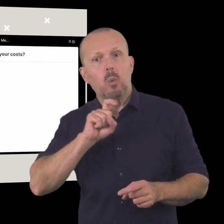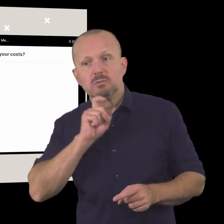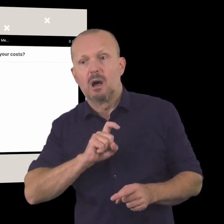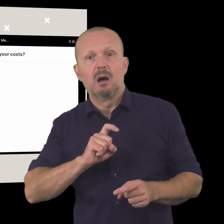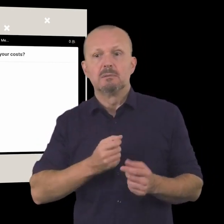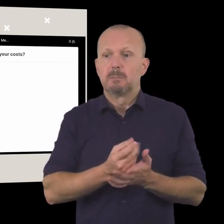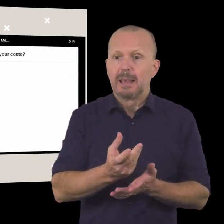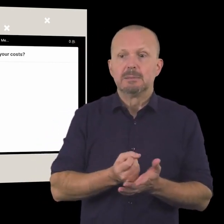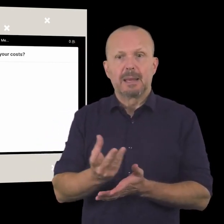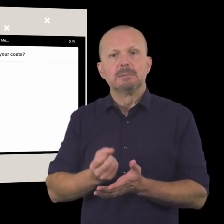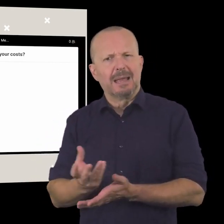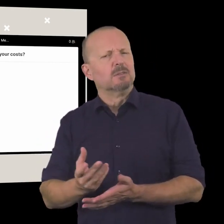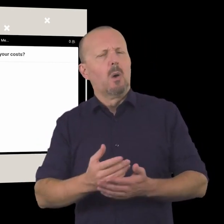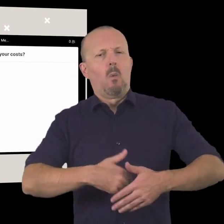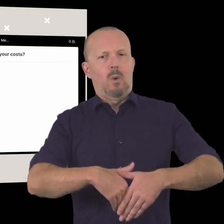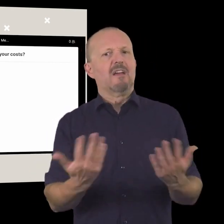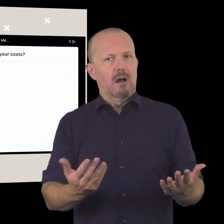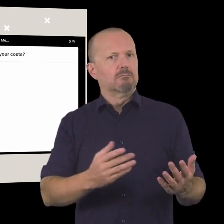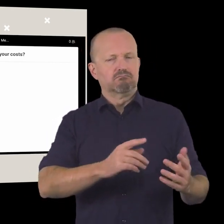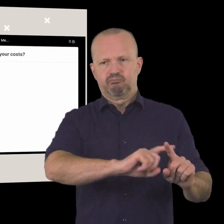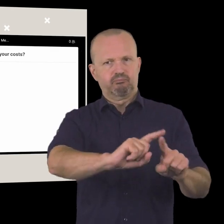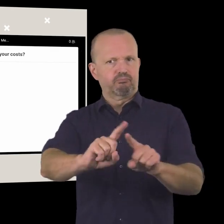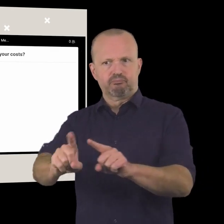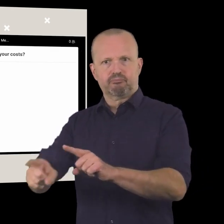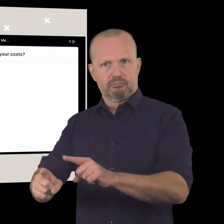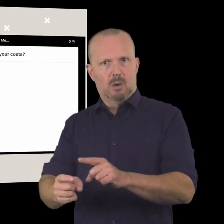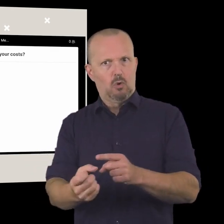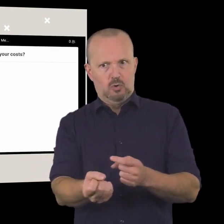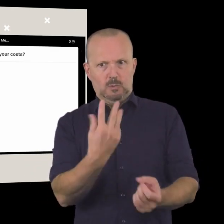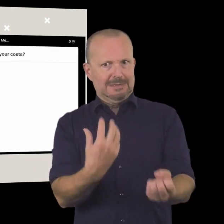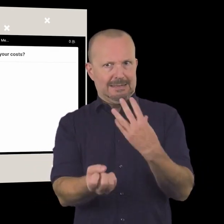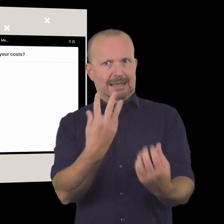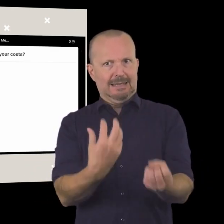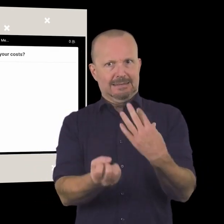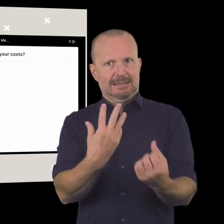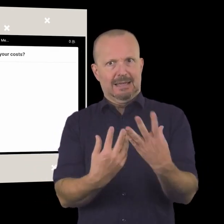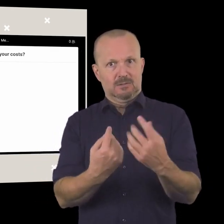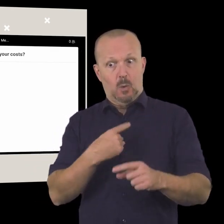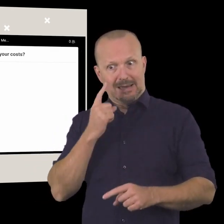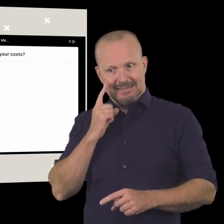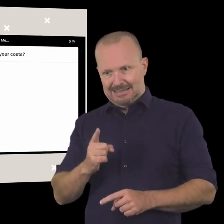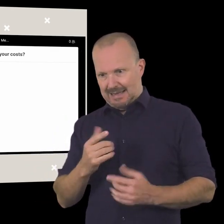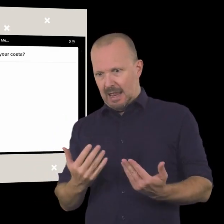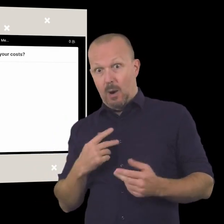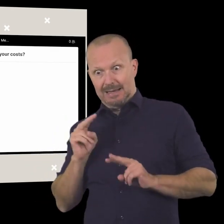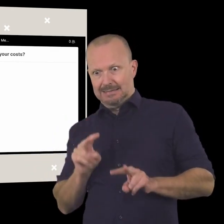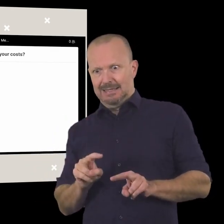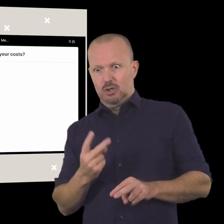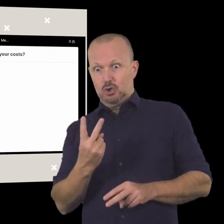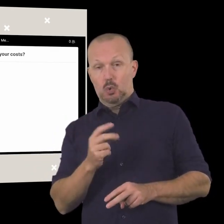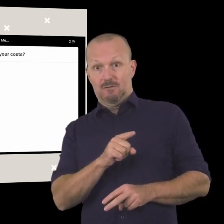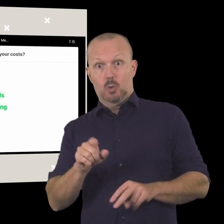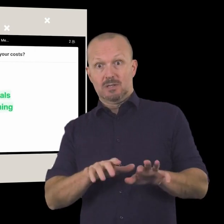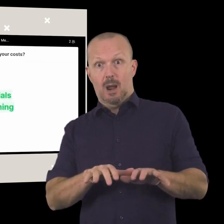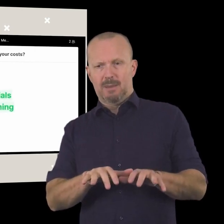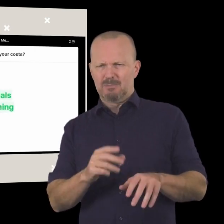what do you spend your funds on i'd love you to type them in right now and i can see with this was baggy technology that two of you are typing right